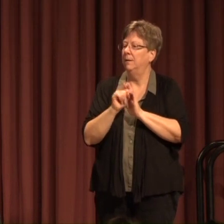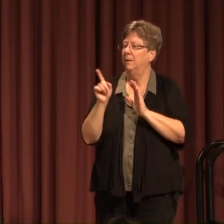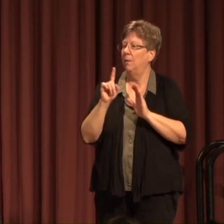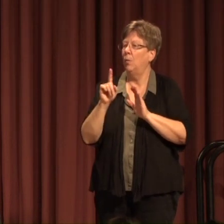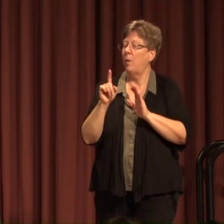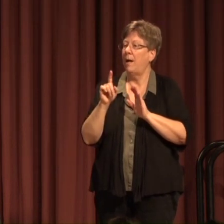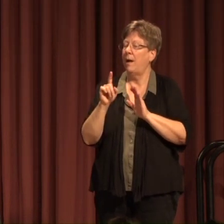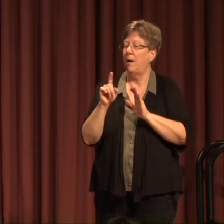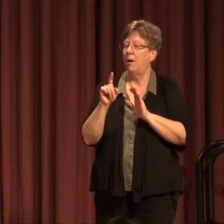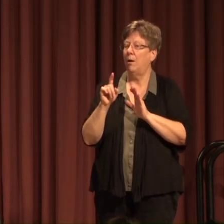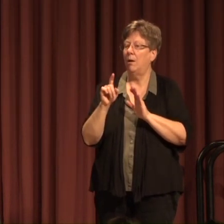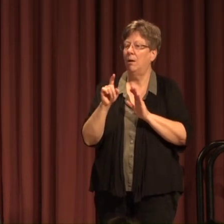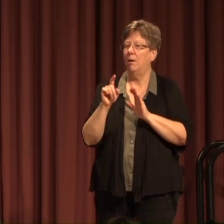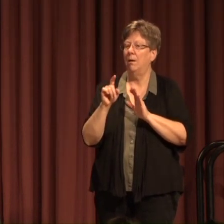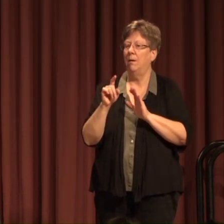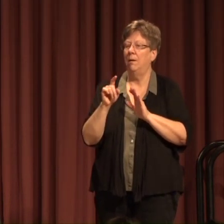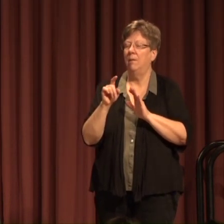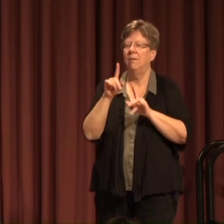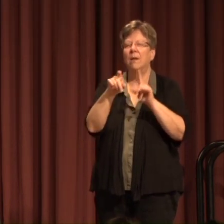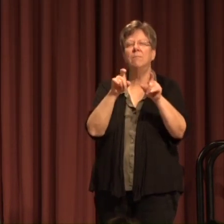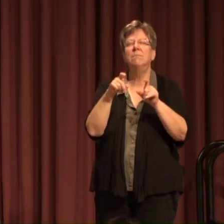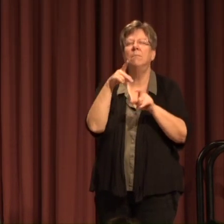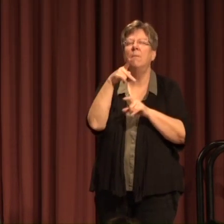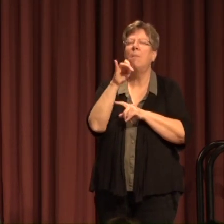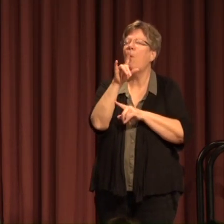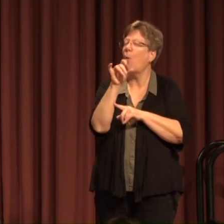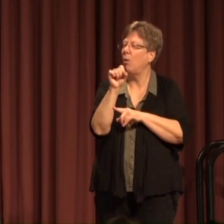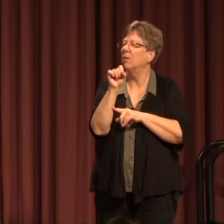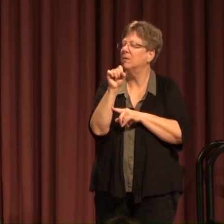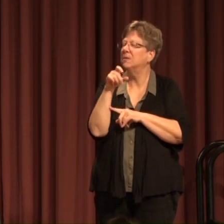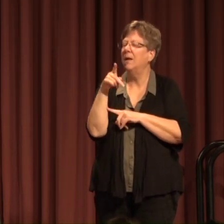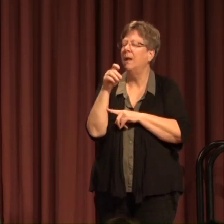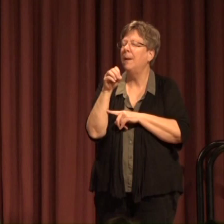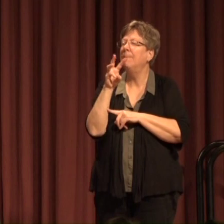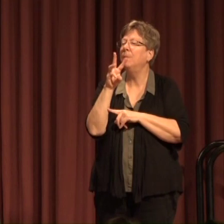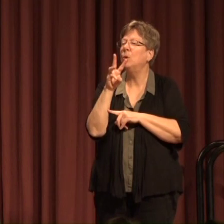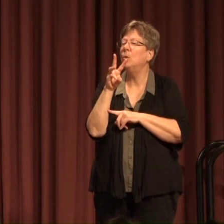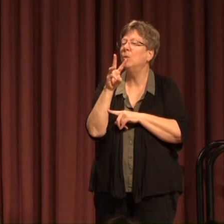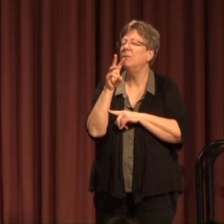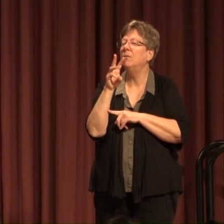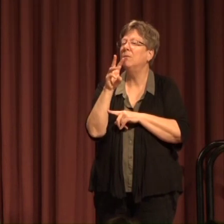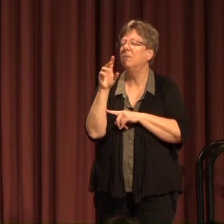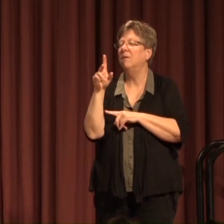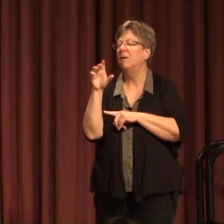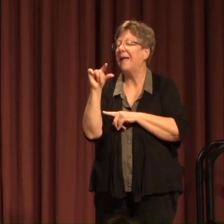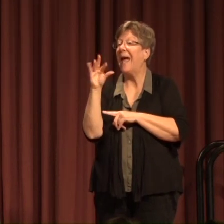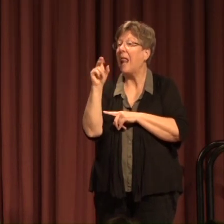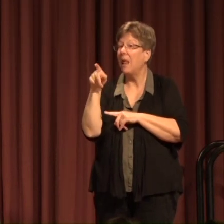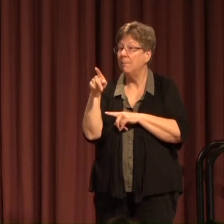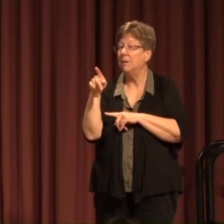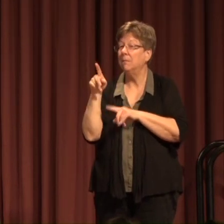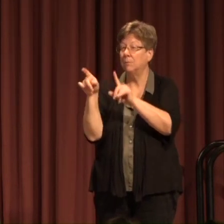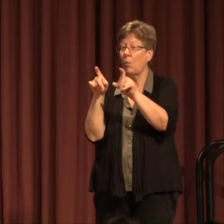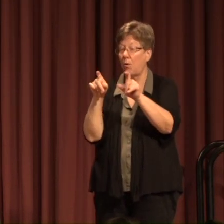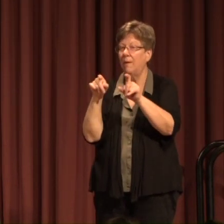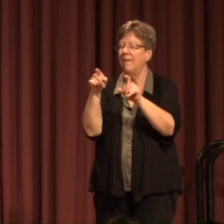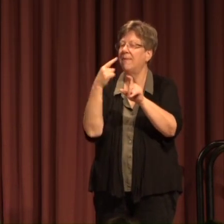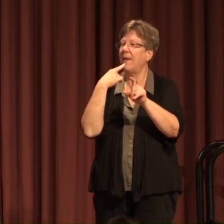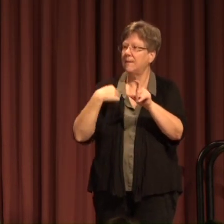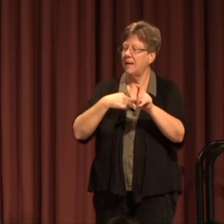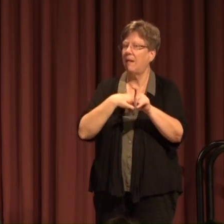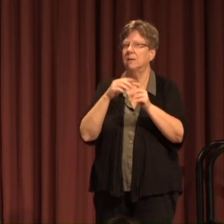Reputable polls The Pew Foundation Research Center The Gallup Are telling us That more and more